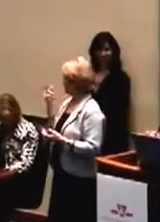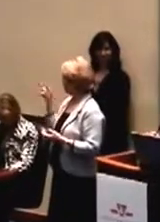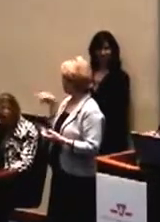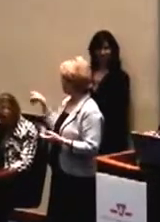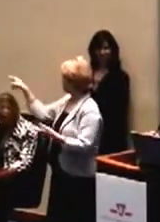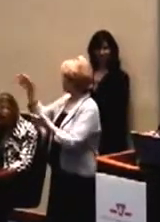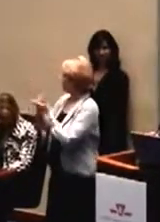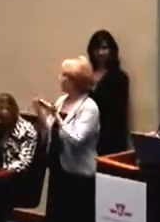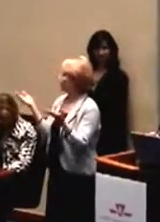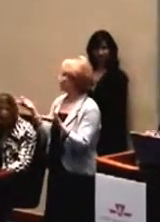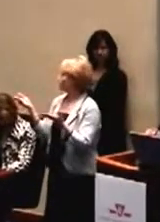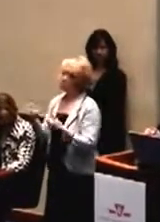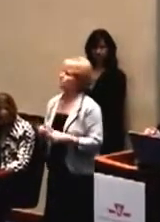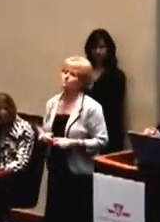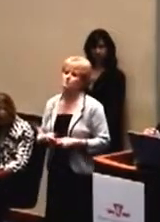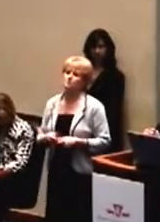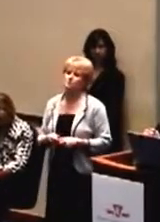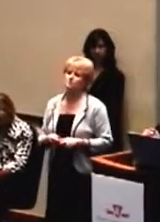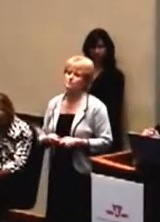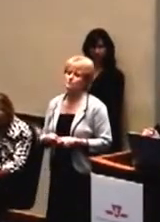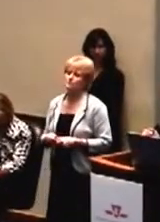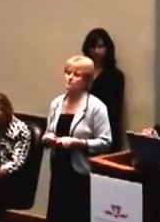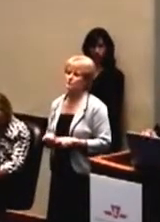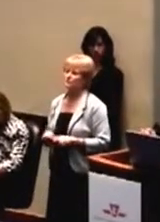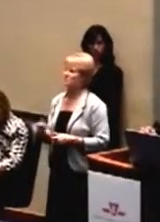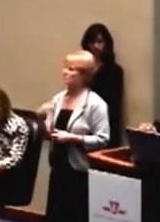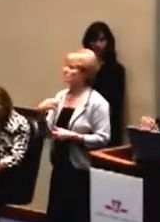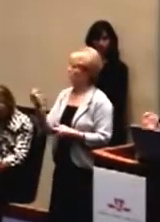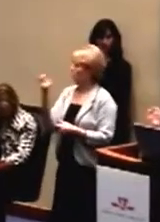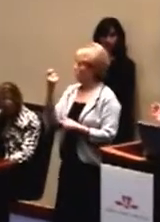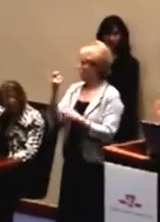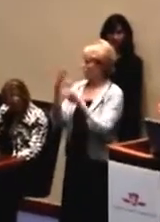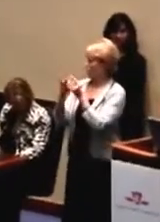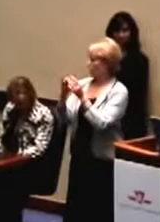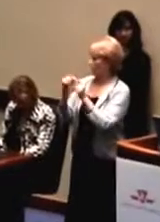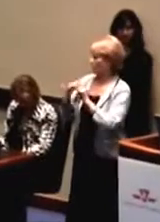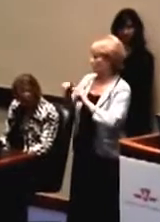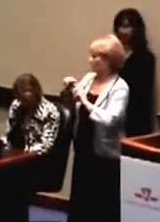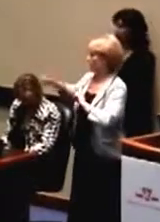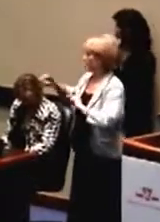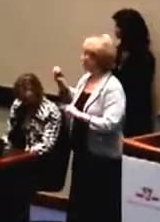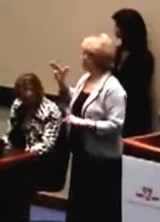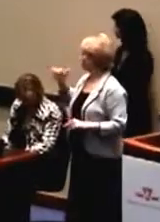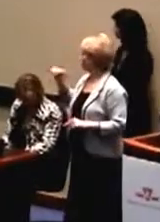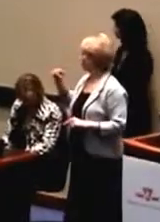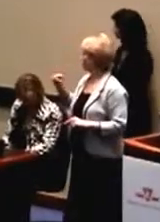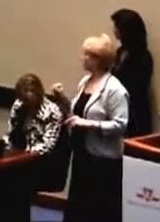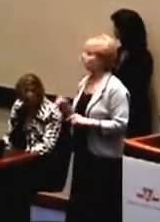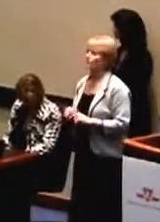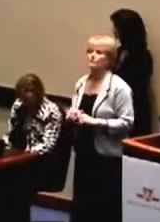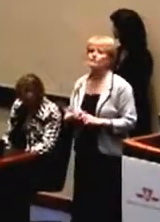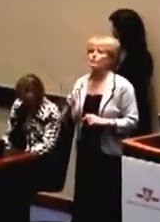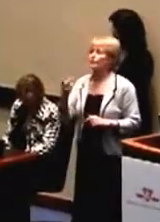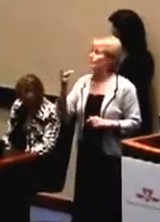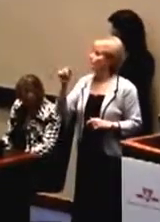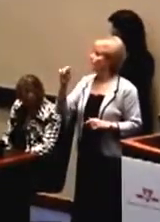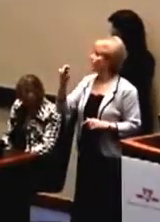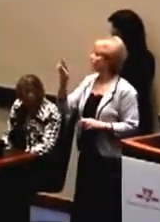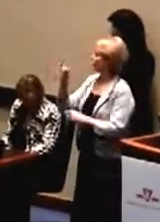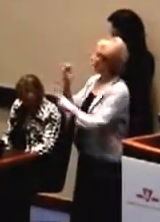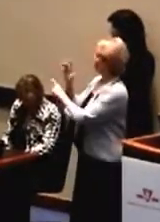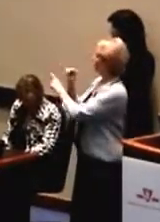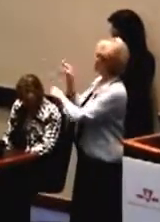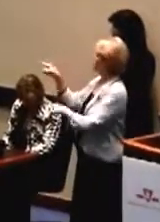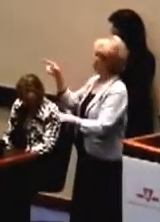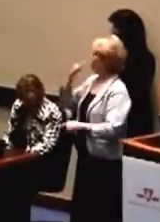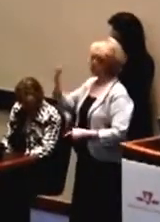of councillors here. I thought I might just comment on one more, and then leave Chris with a few to answer. So, Patricia, you just raised a